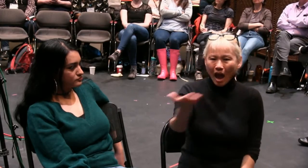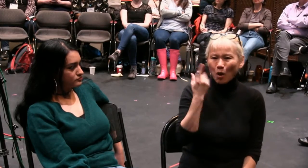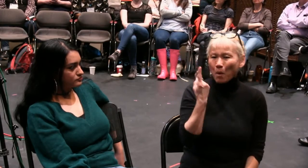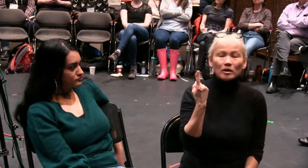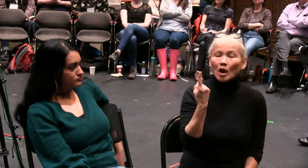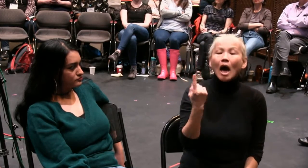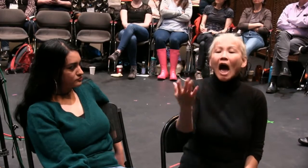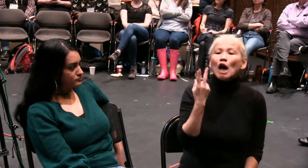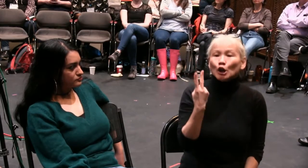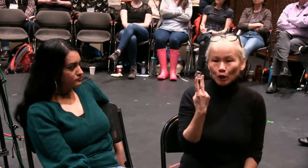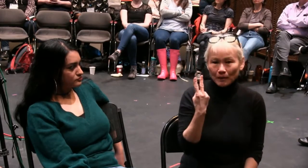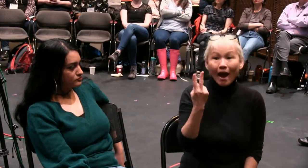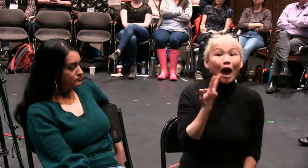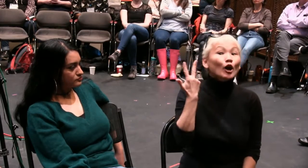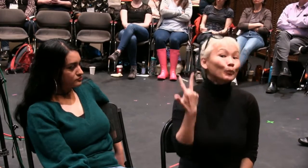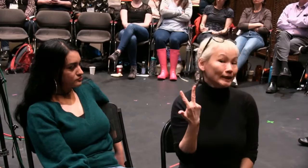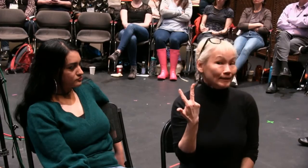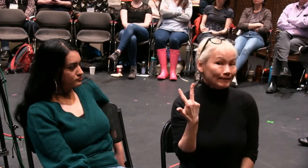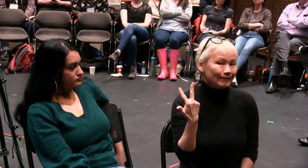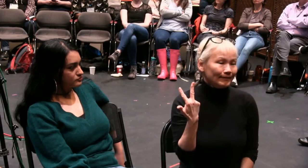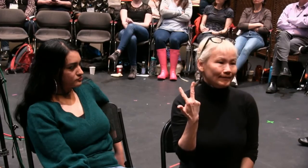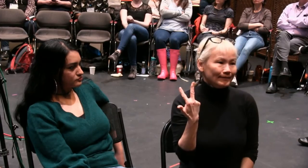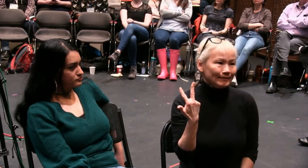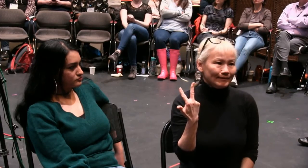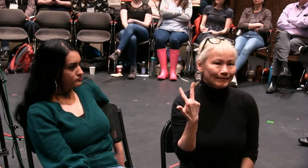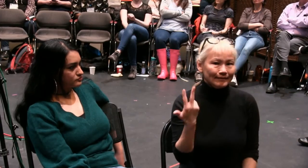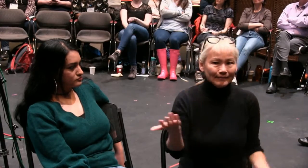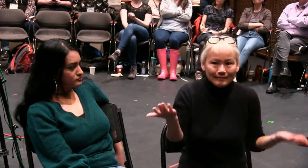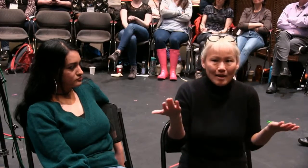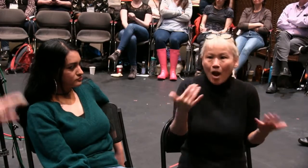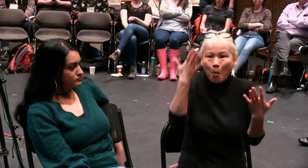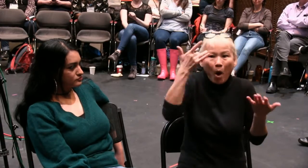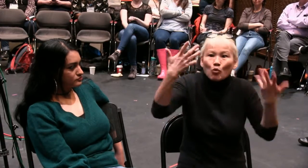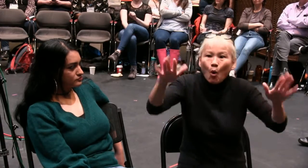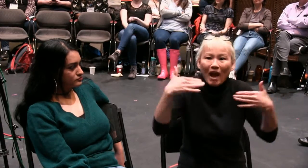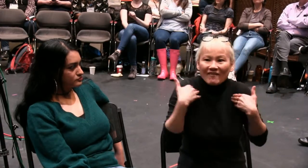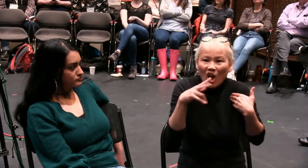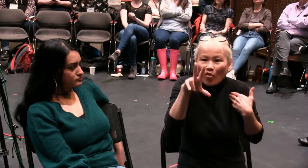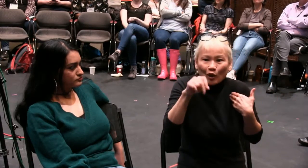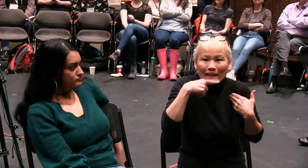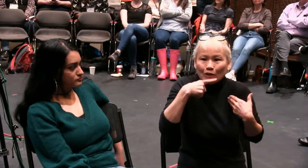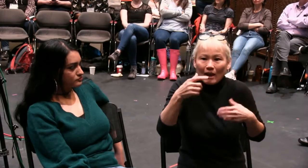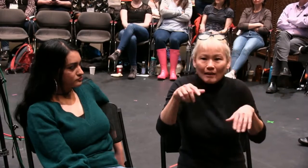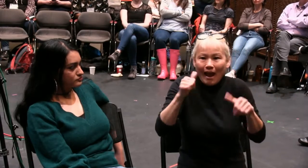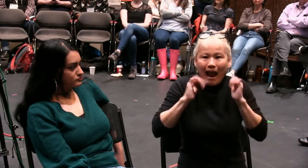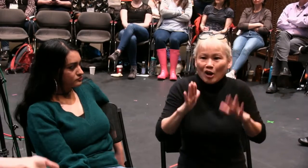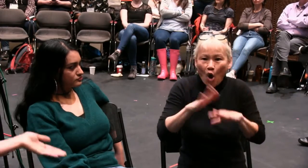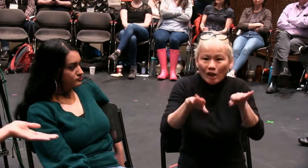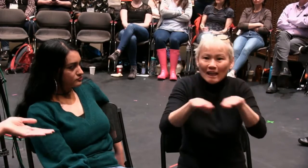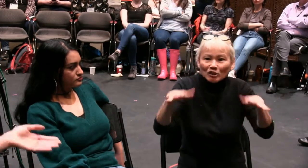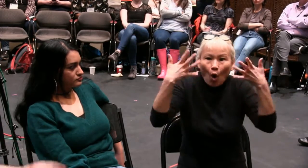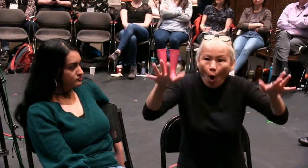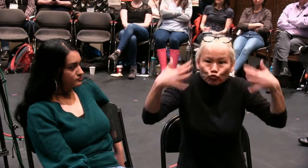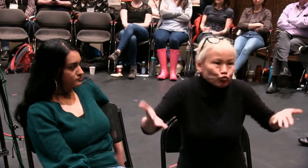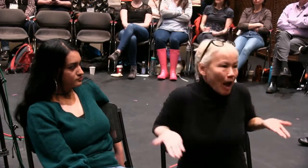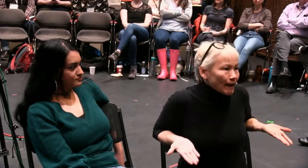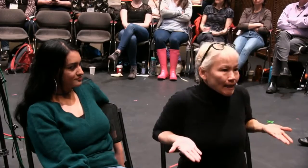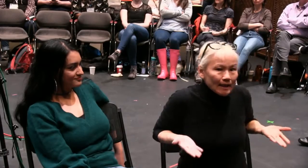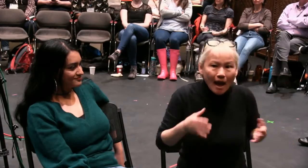we should go to a space of having other deaf actors in these